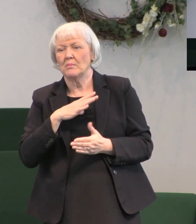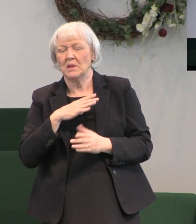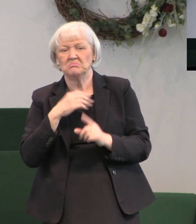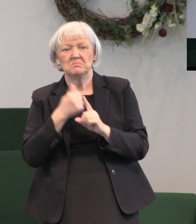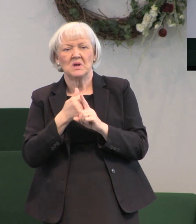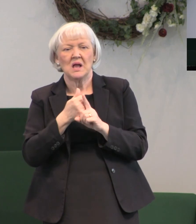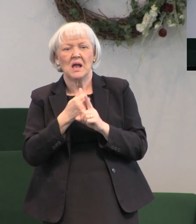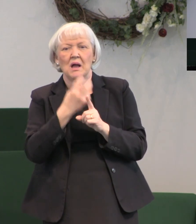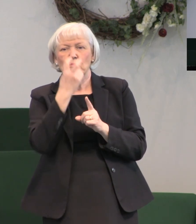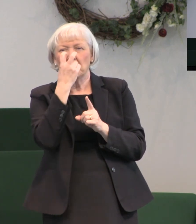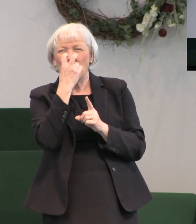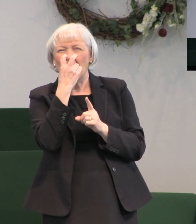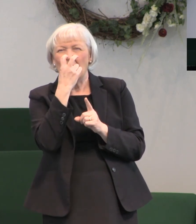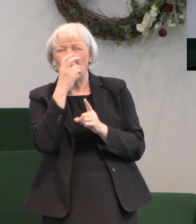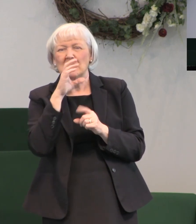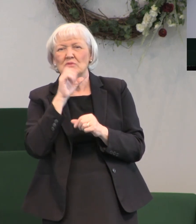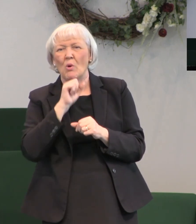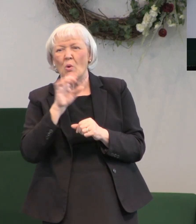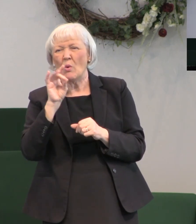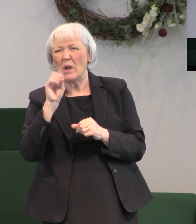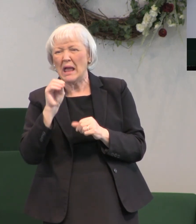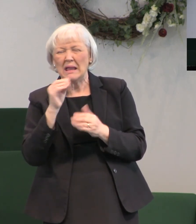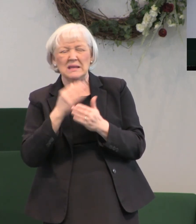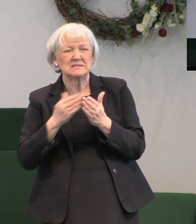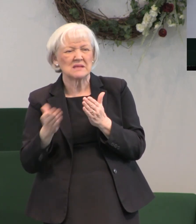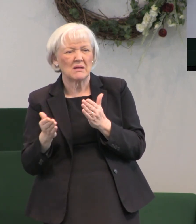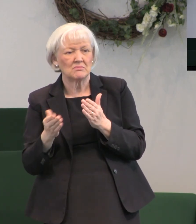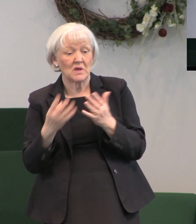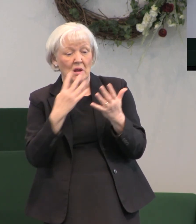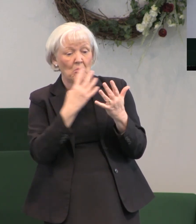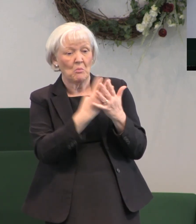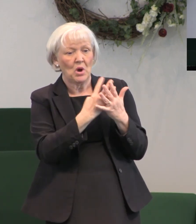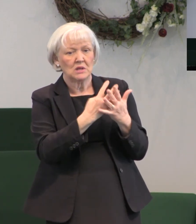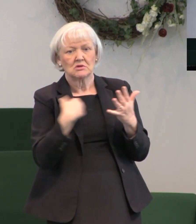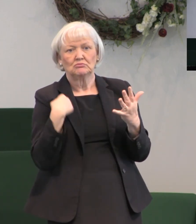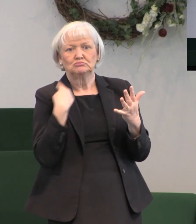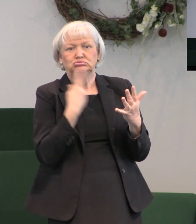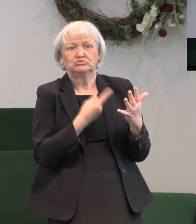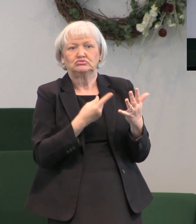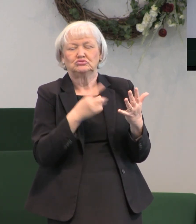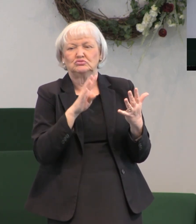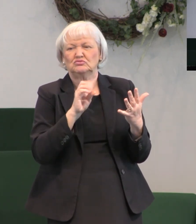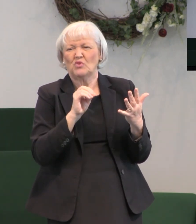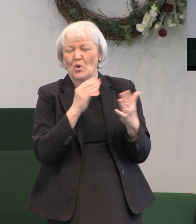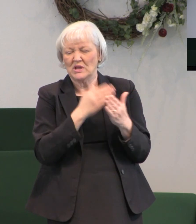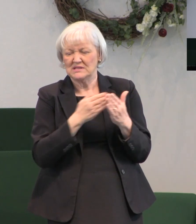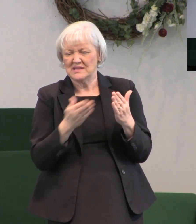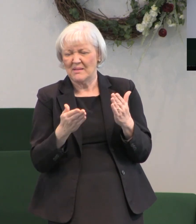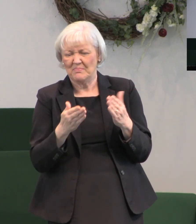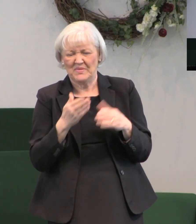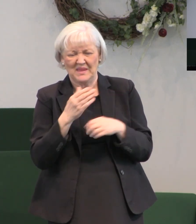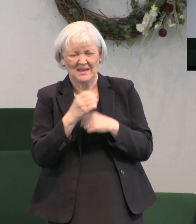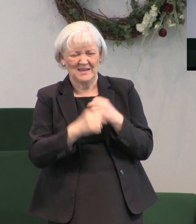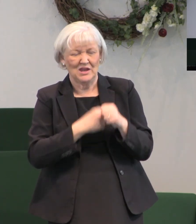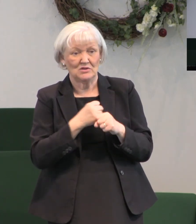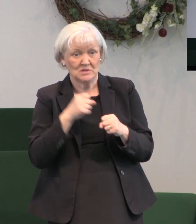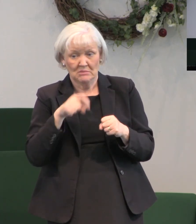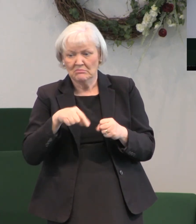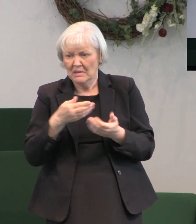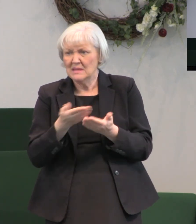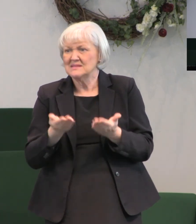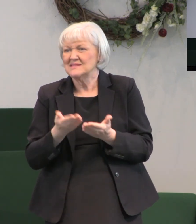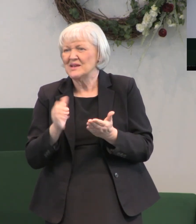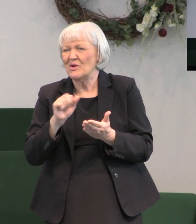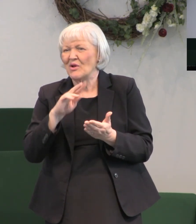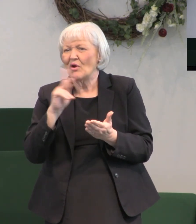she's blind now 80 something years old been in prison for 40 something this is Arkansas been in prison for 40 something years for